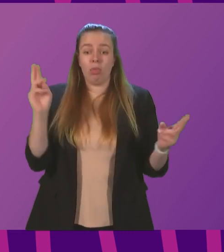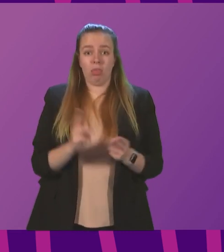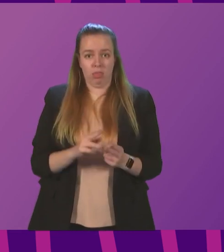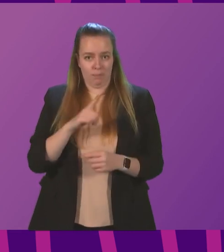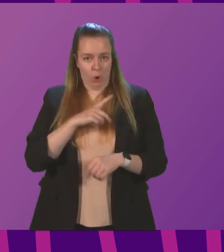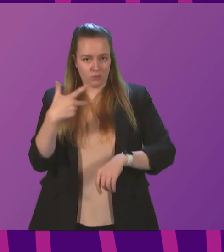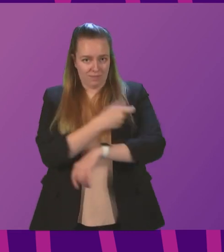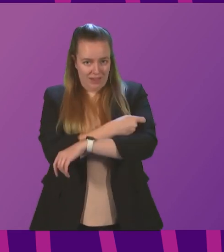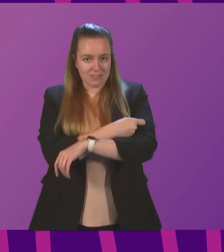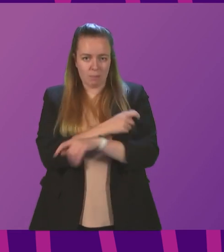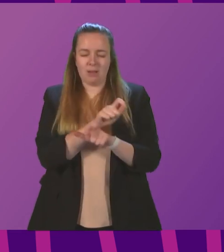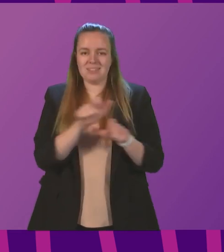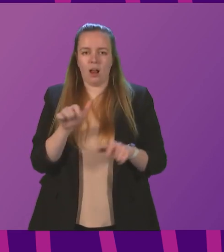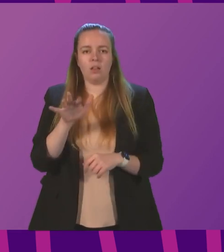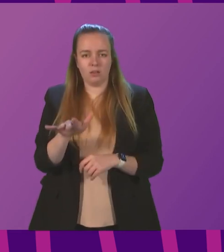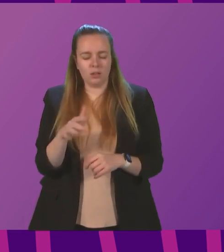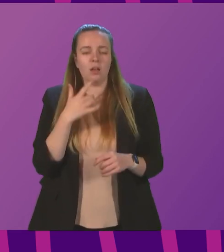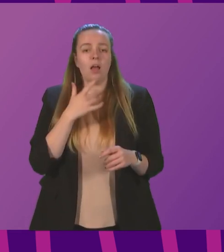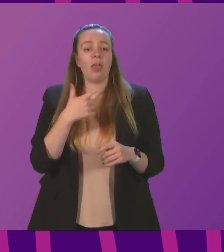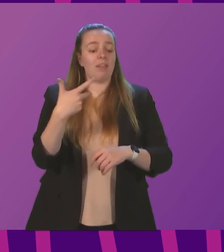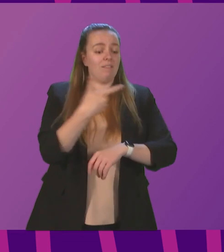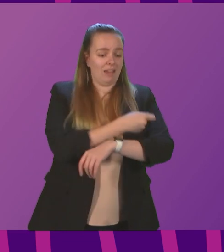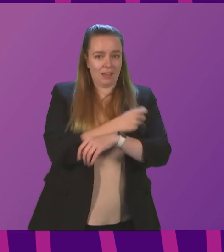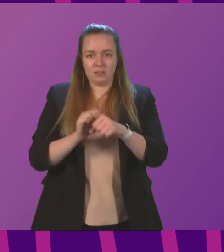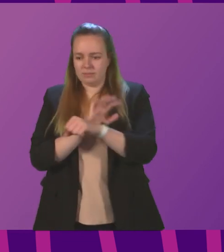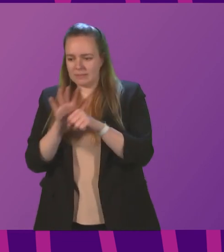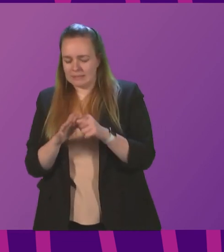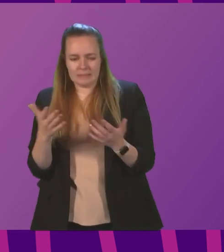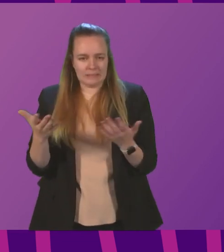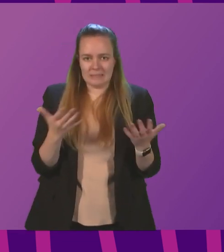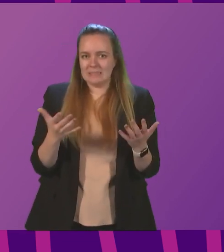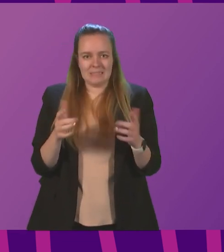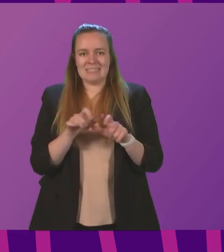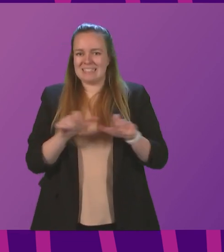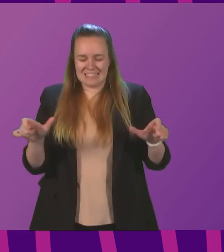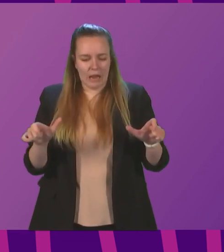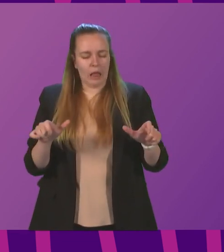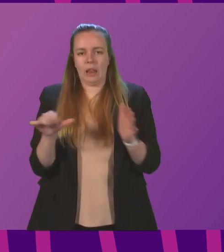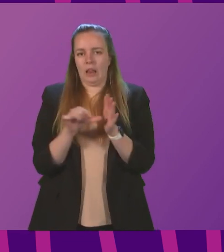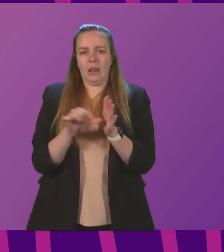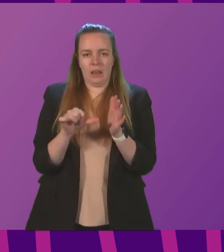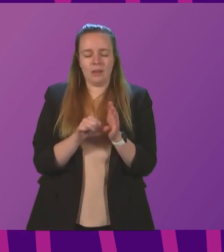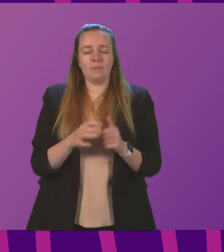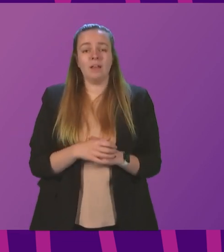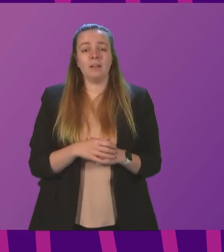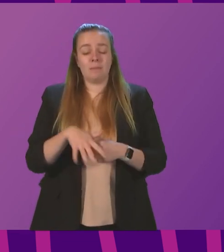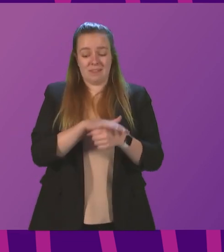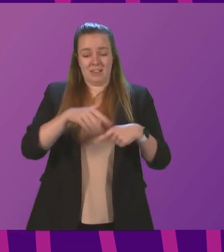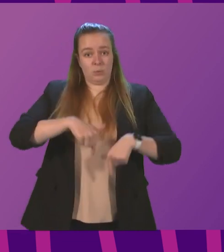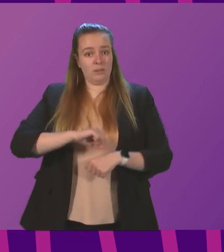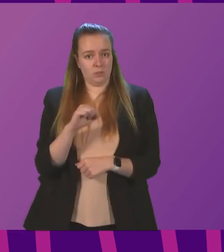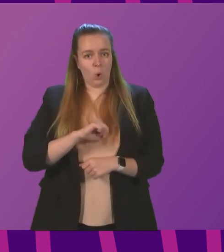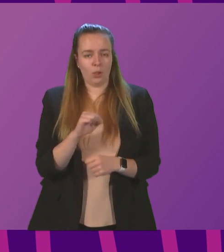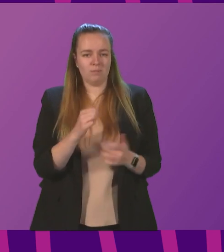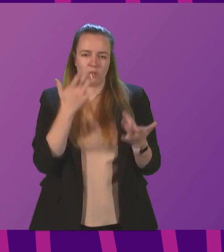vaccination and the race between the virus and the vaccines has not yet been won. The situation here in Scotland also bears